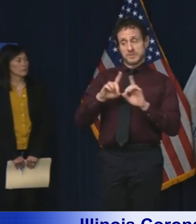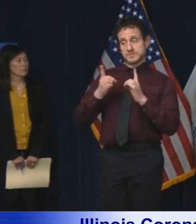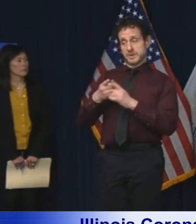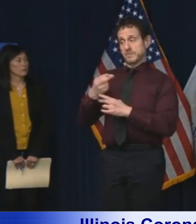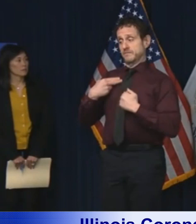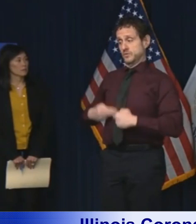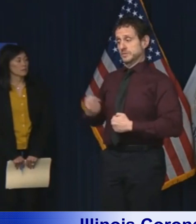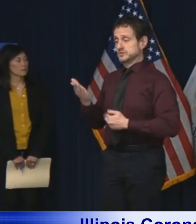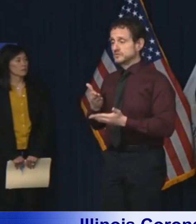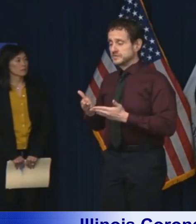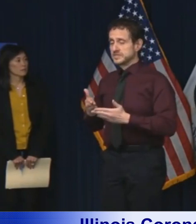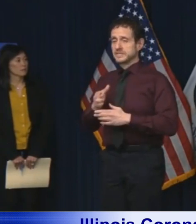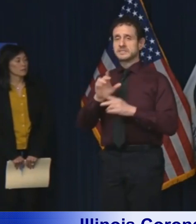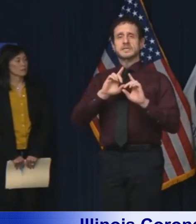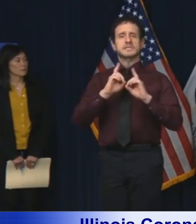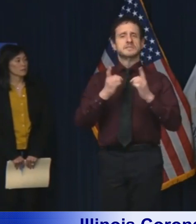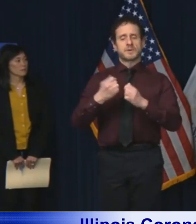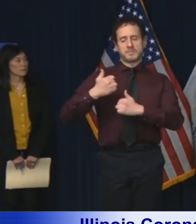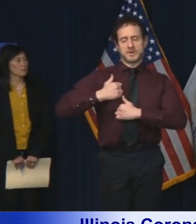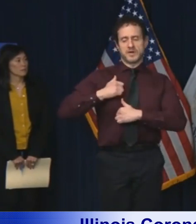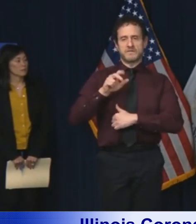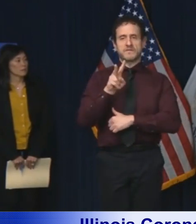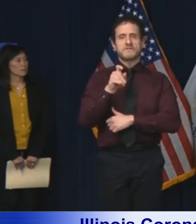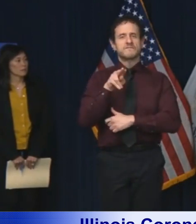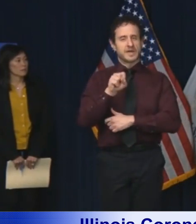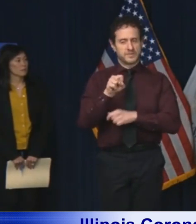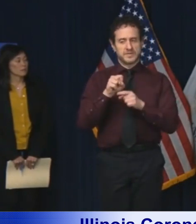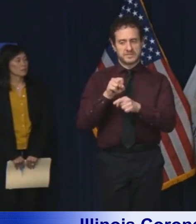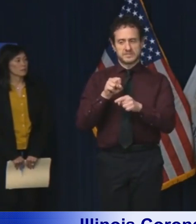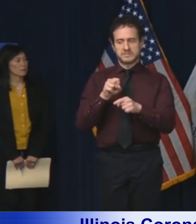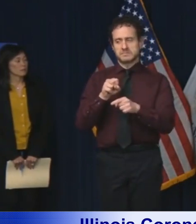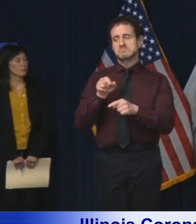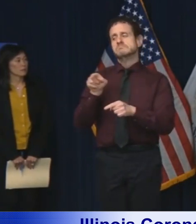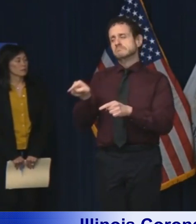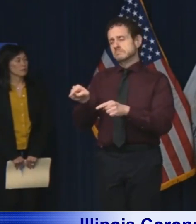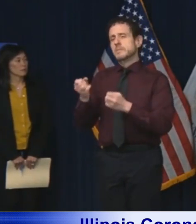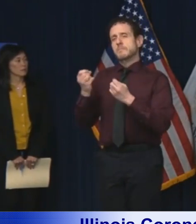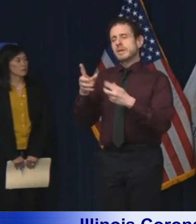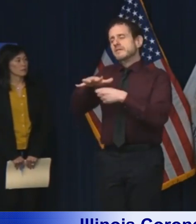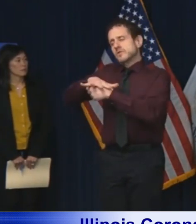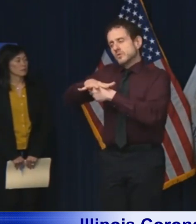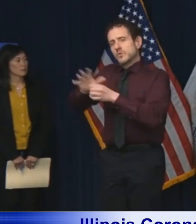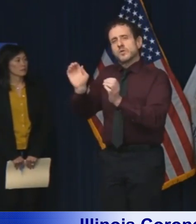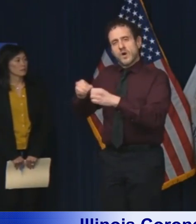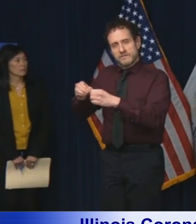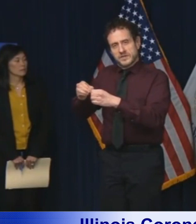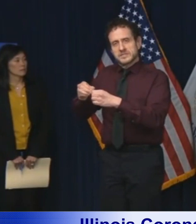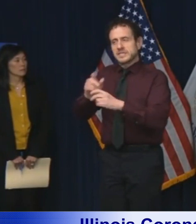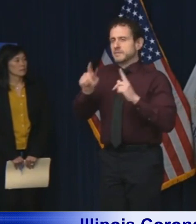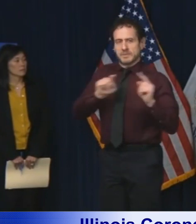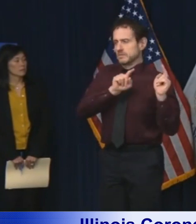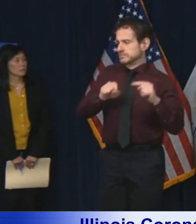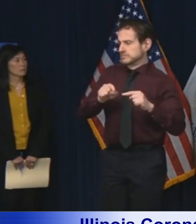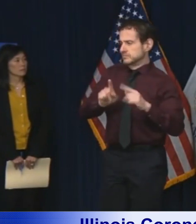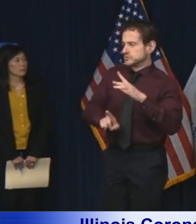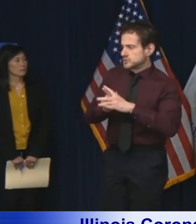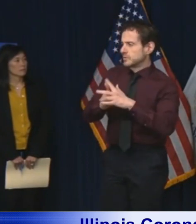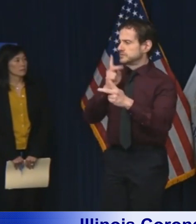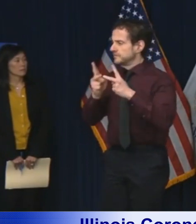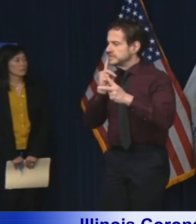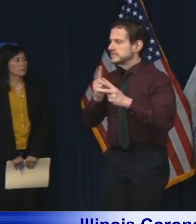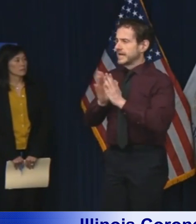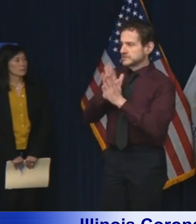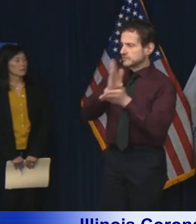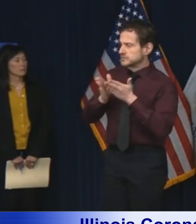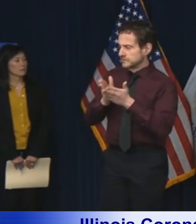and the Department of Veterans Affairs that have had to close many of their local offices that residents visit for services, services,